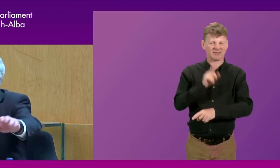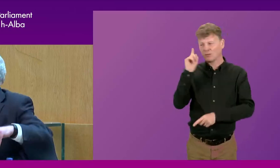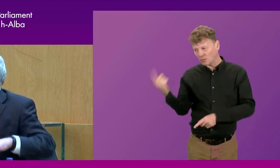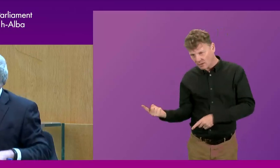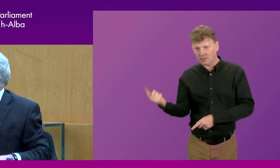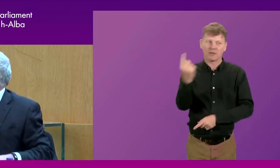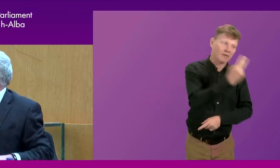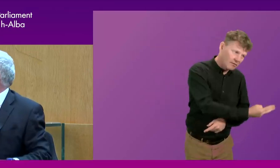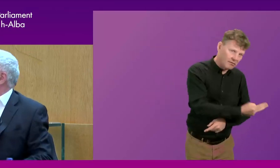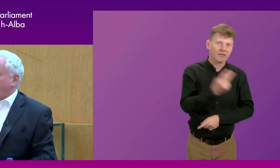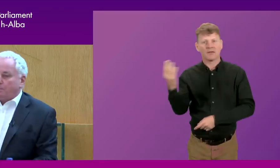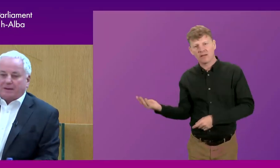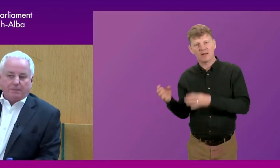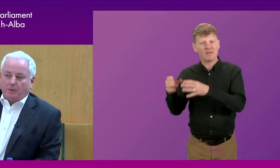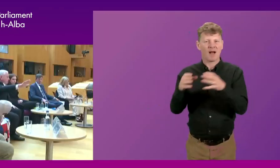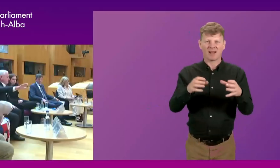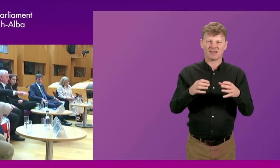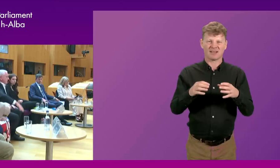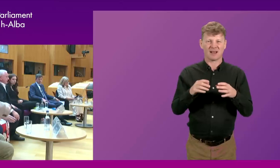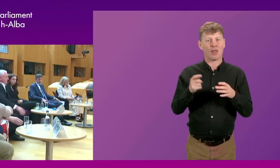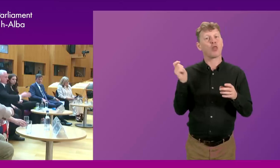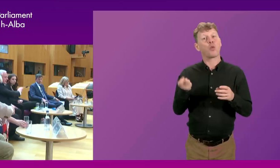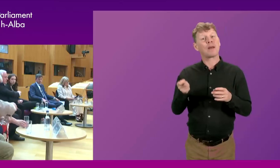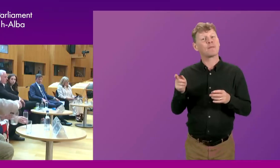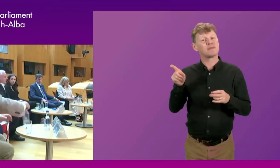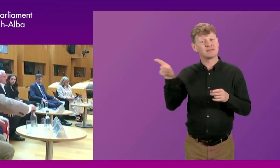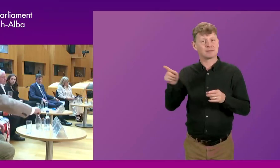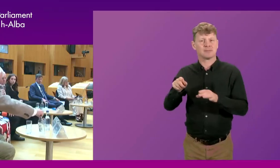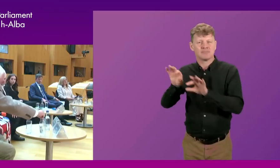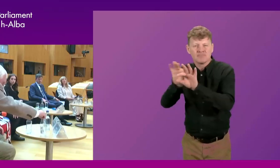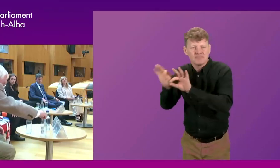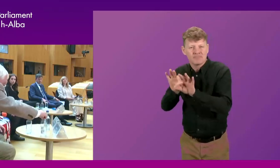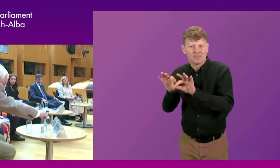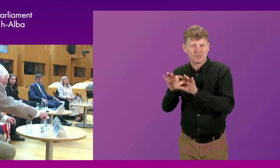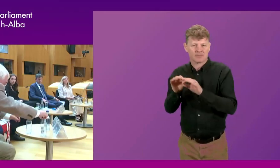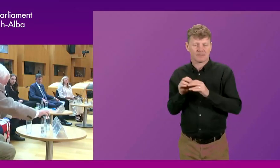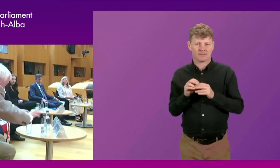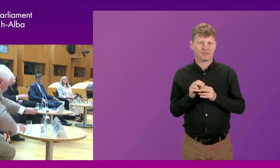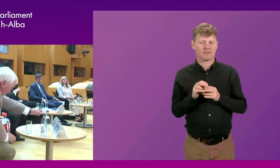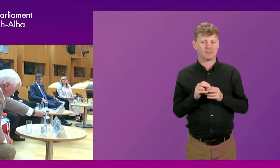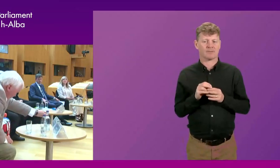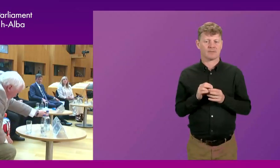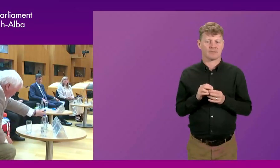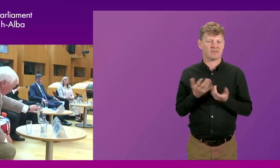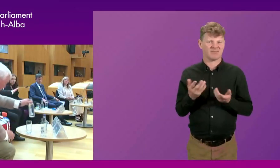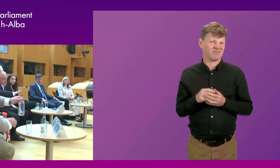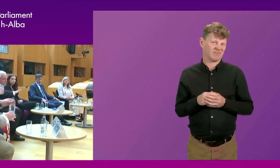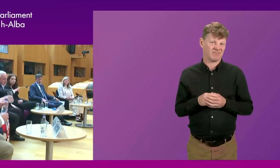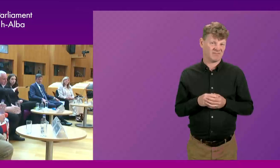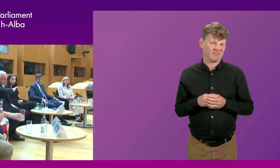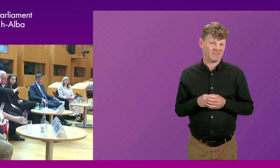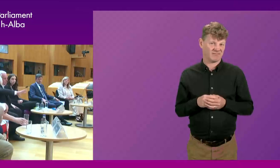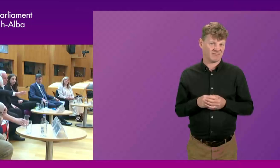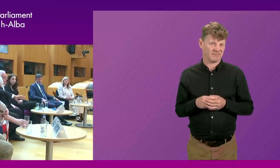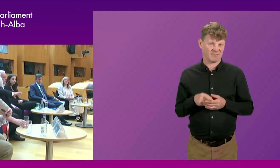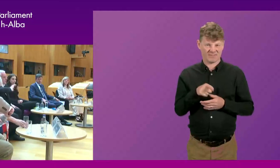party, one for that party, one for that party, all picked by the whips and liaison with the presiding officers, you know, that just, and to me,